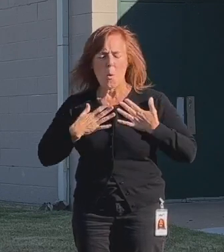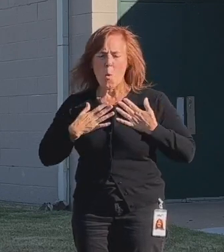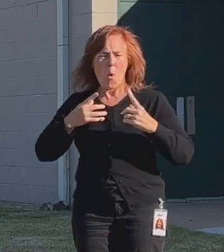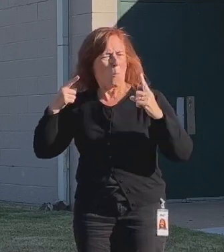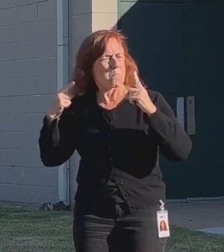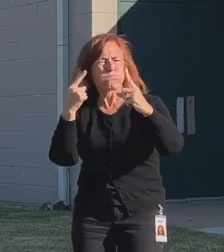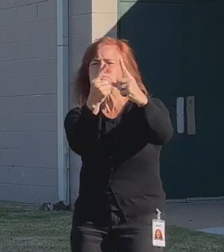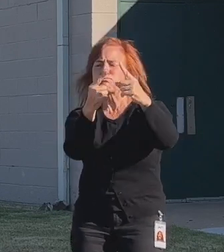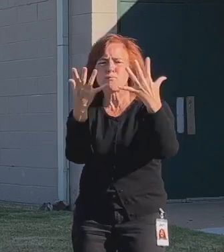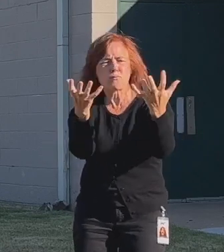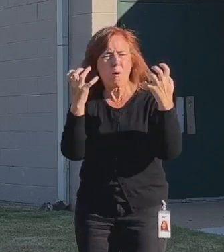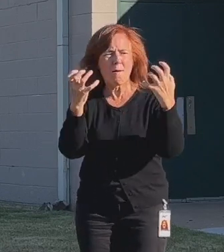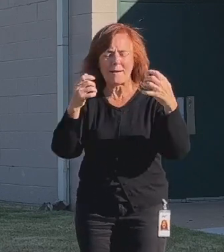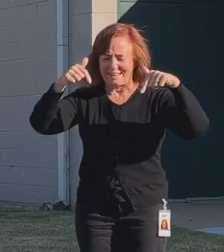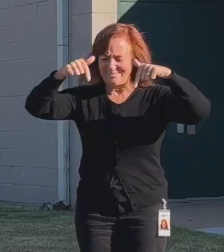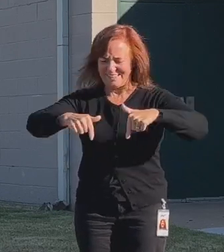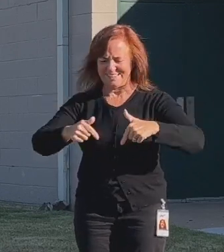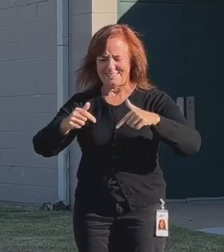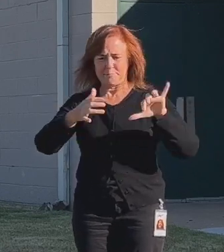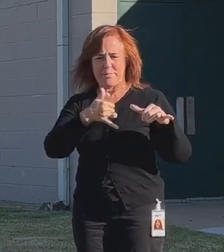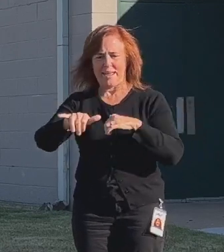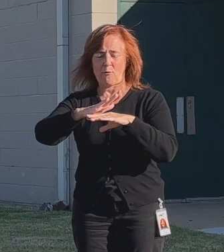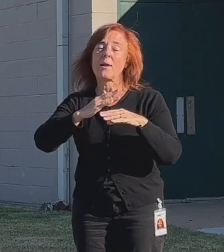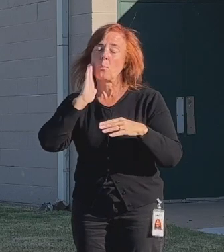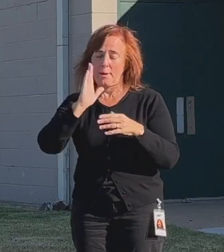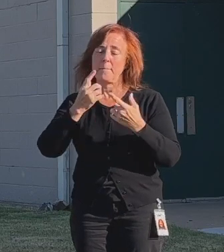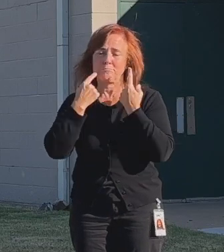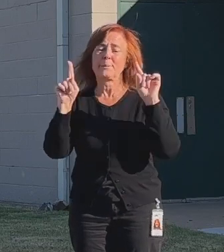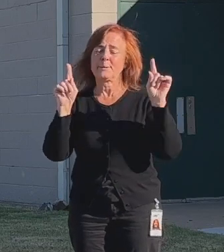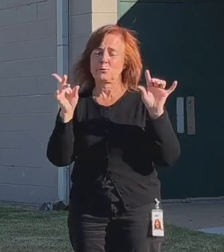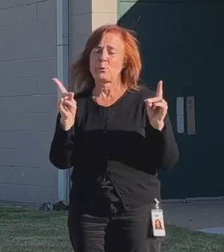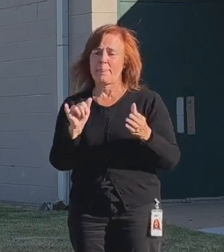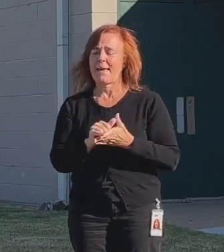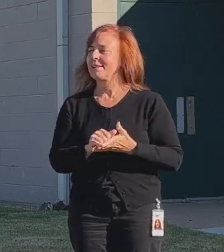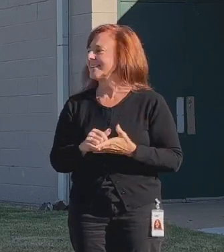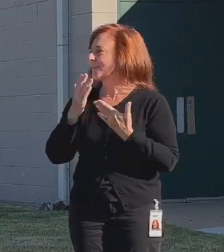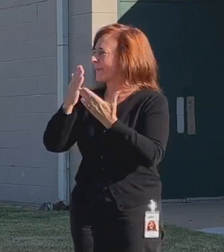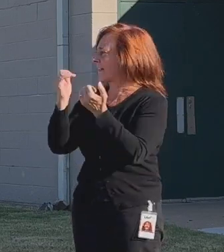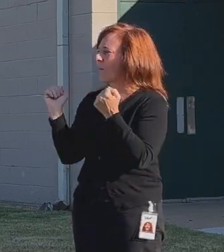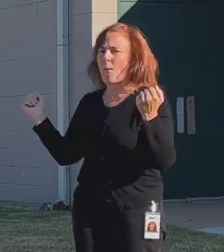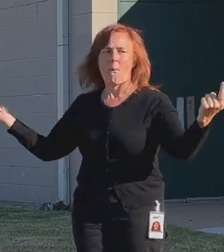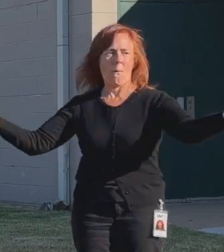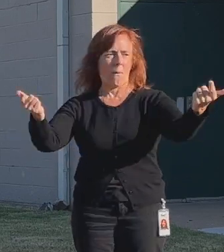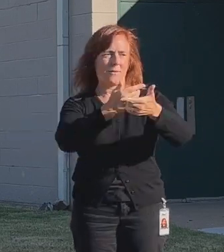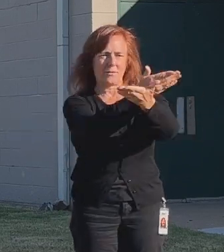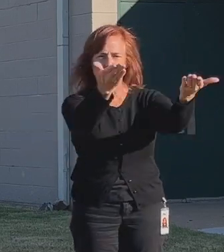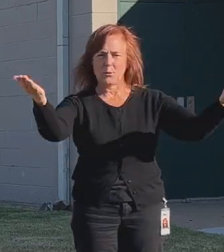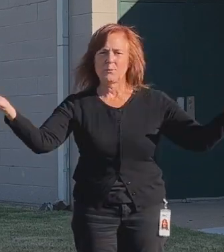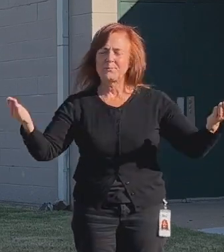in a goal. And this this playground will do that. We'll do that. So I want to thank everybody. Thank you.